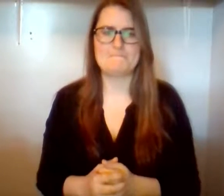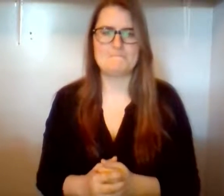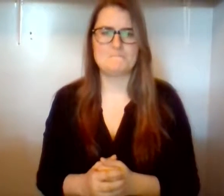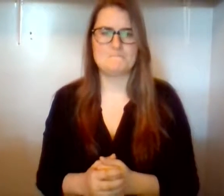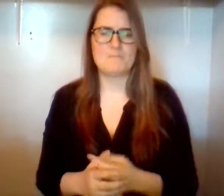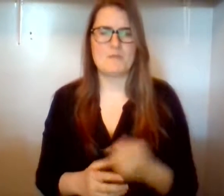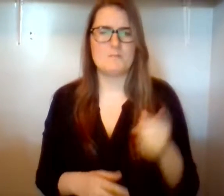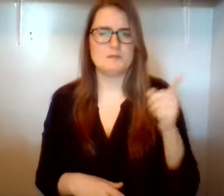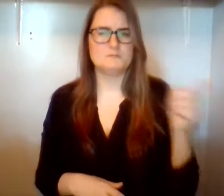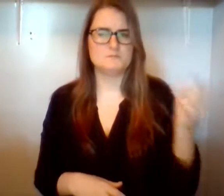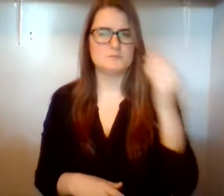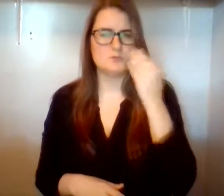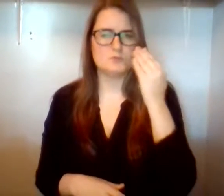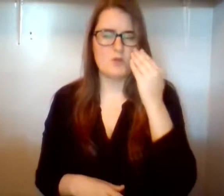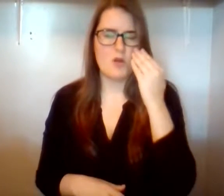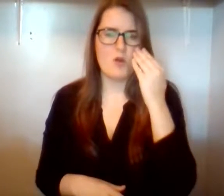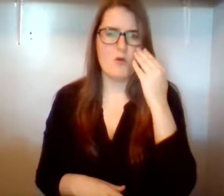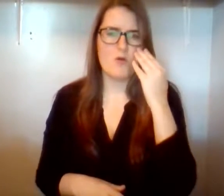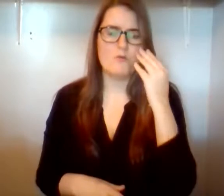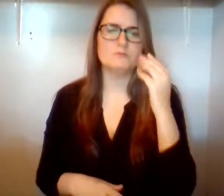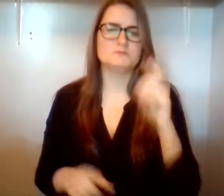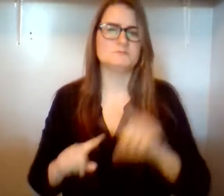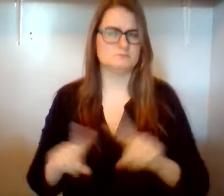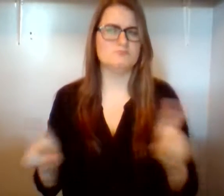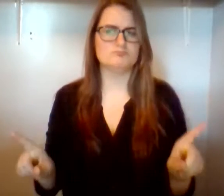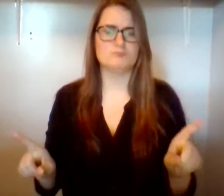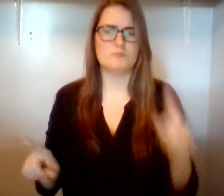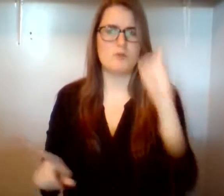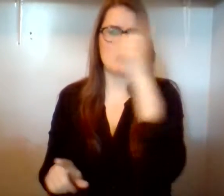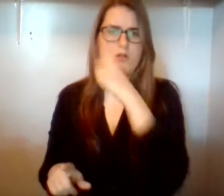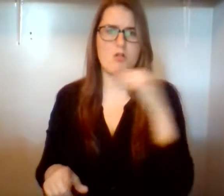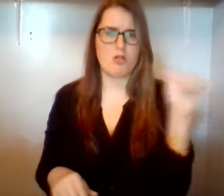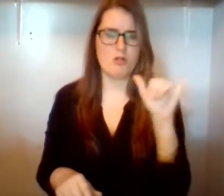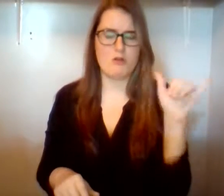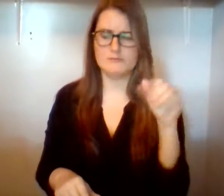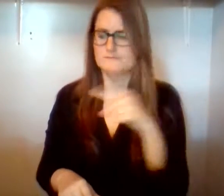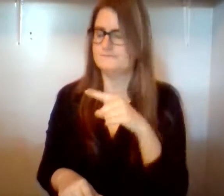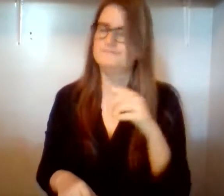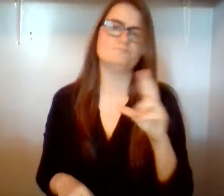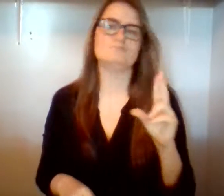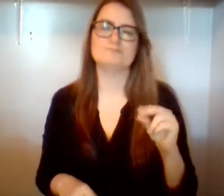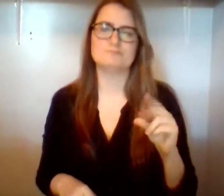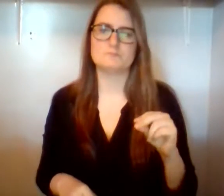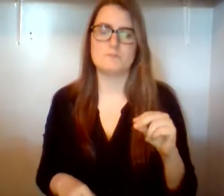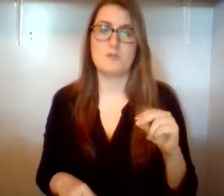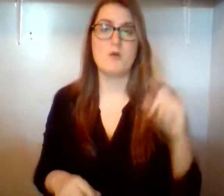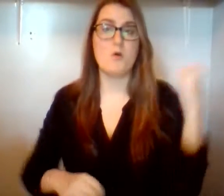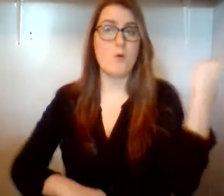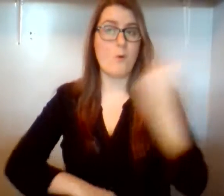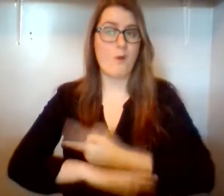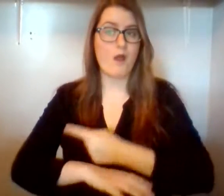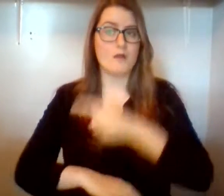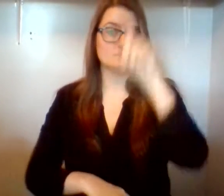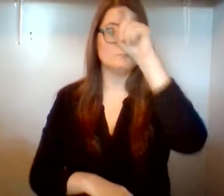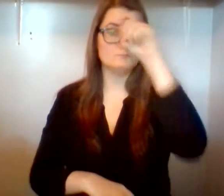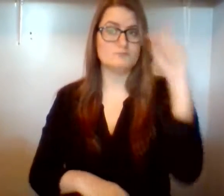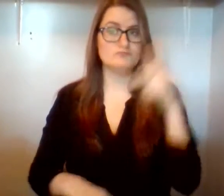one day, the princess told him the truth. She wasn't really his mother at all. He was adopted. He wasn't really an Egyptian.